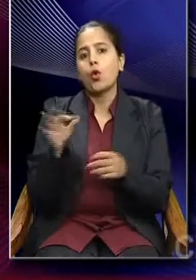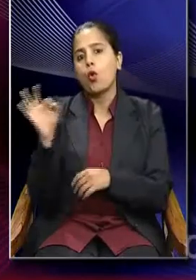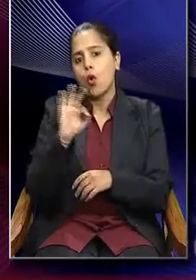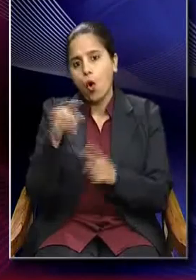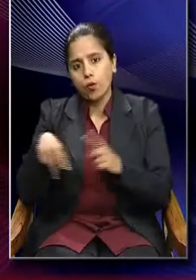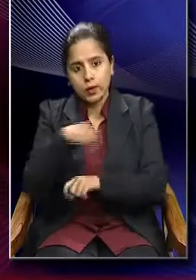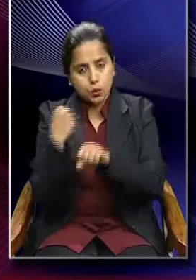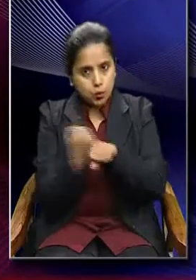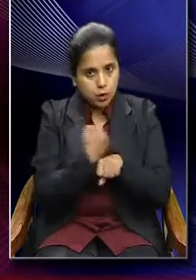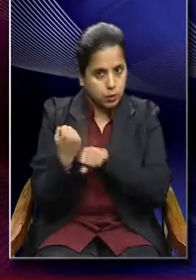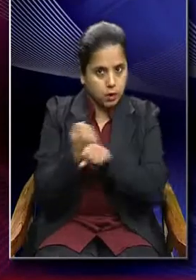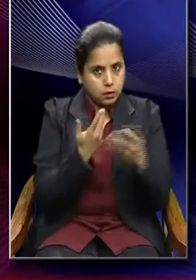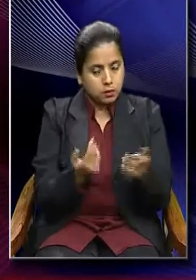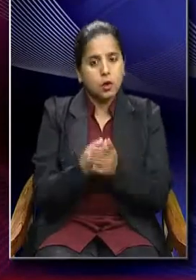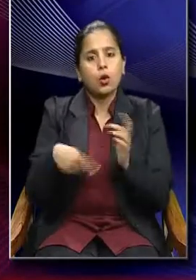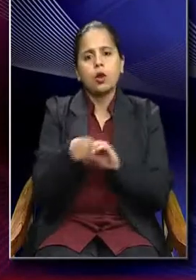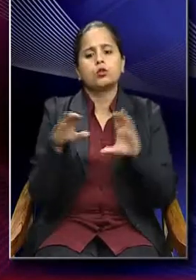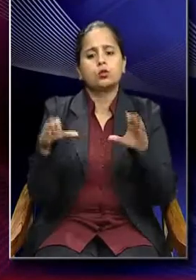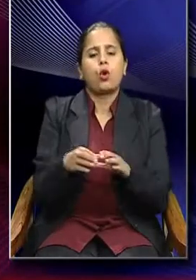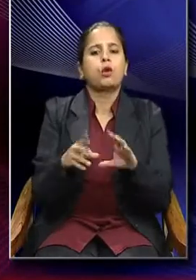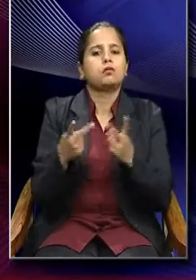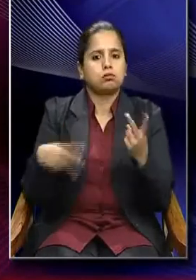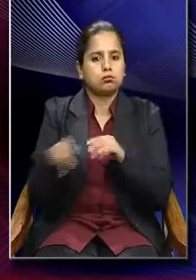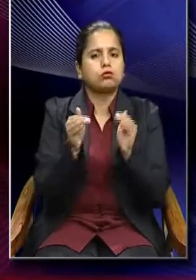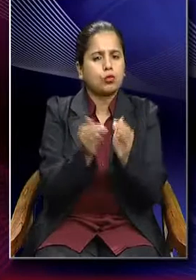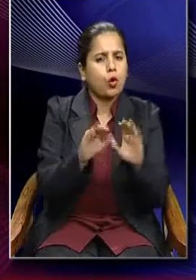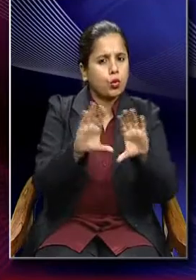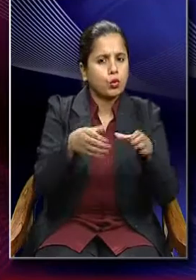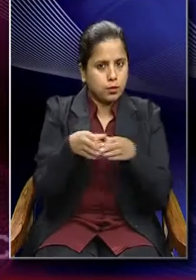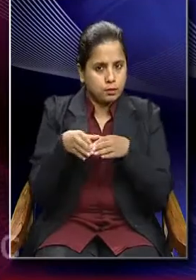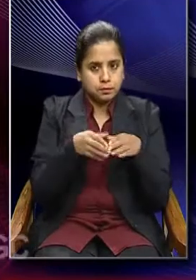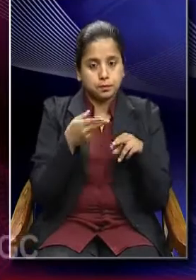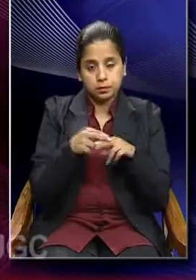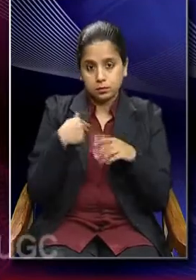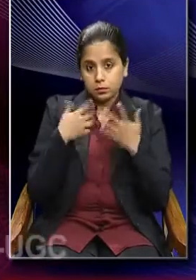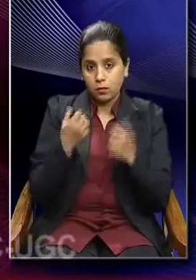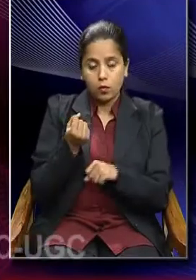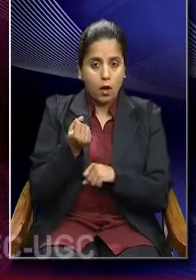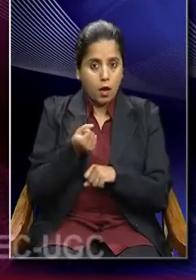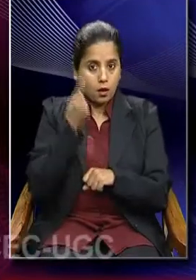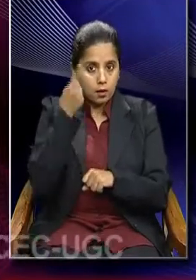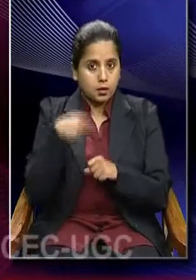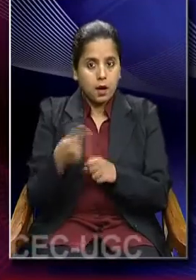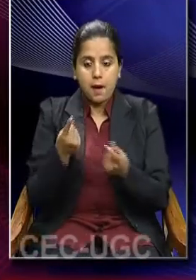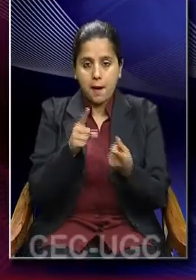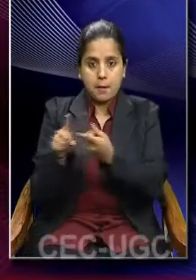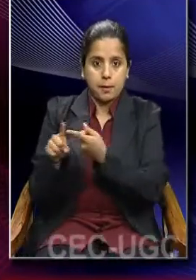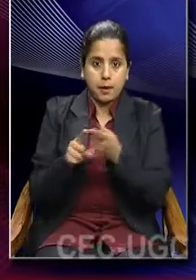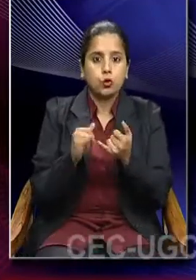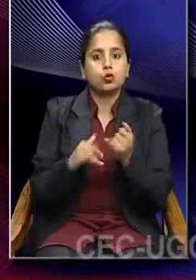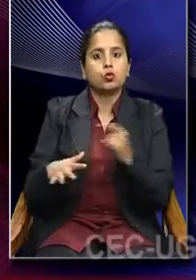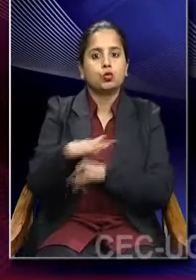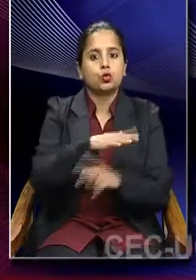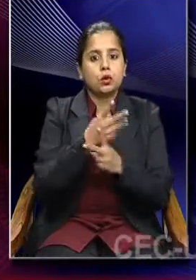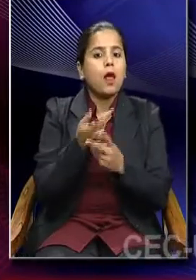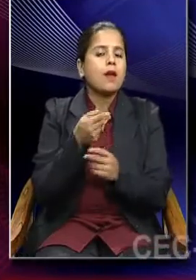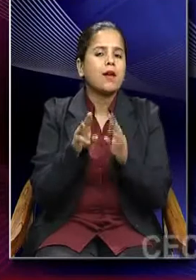workers, at the level of smaller groups. So, if we go to understand the emergence of social media